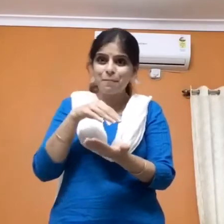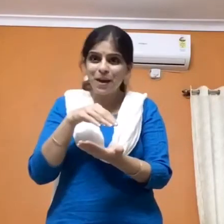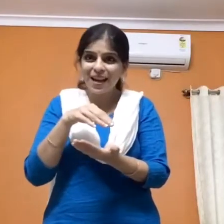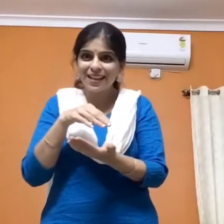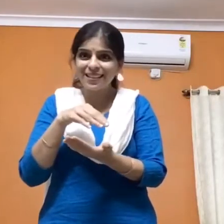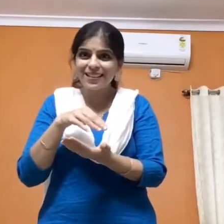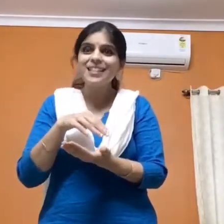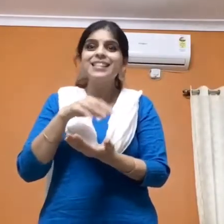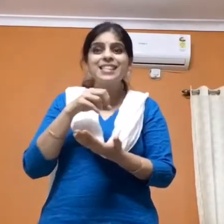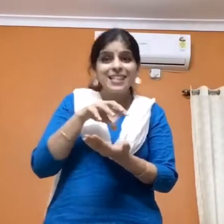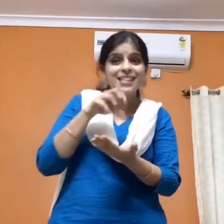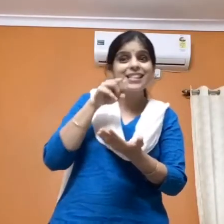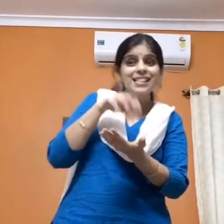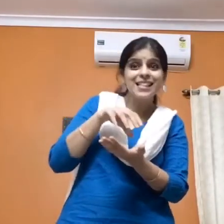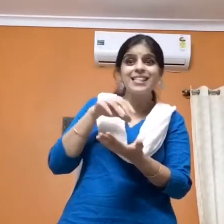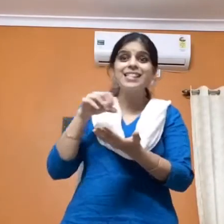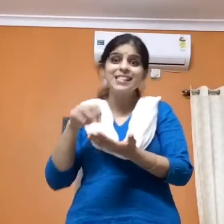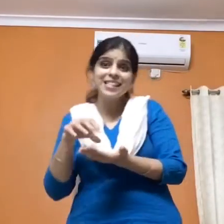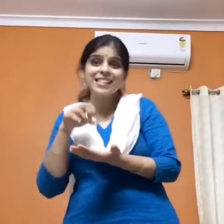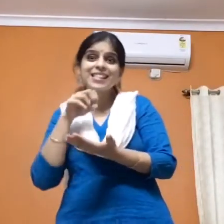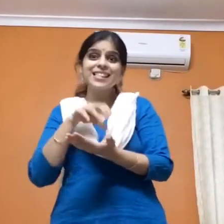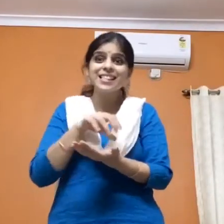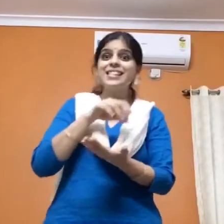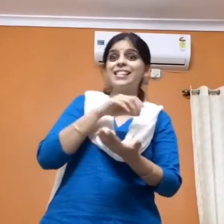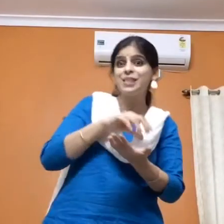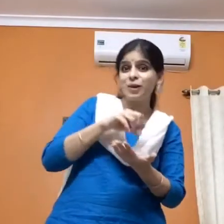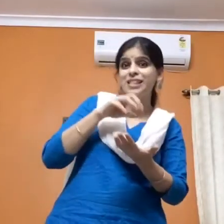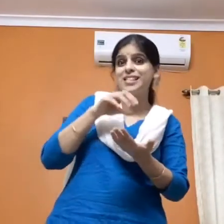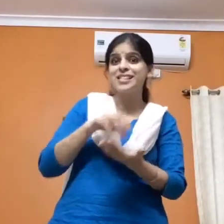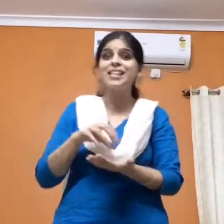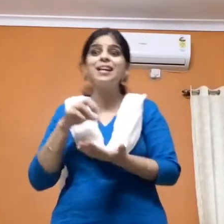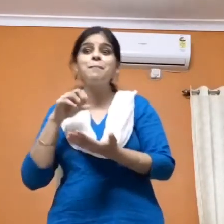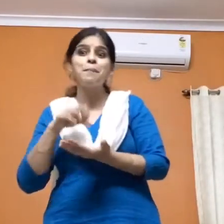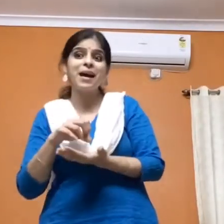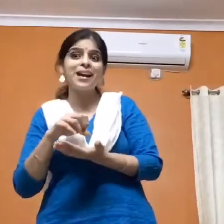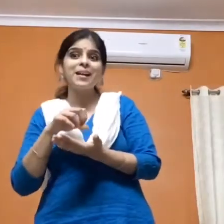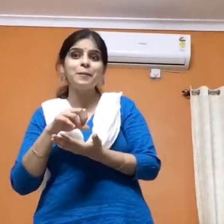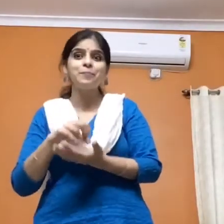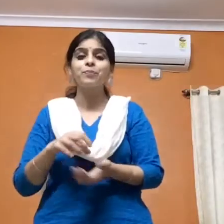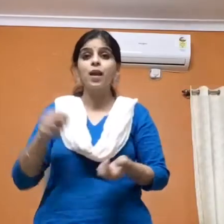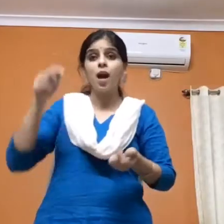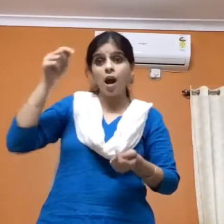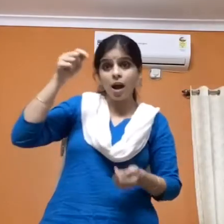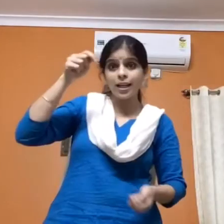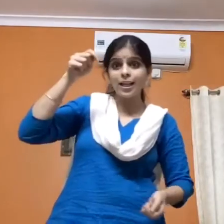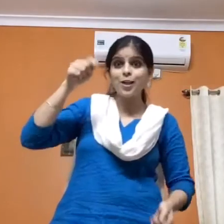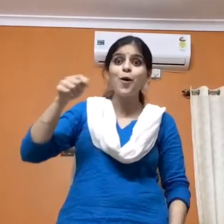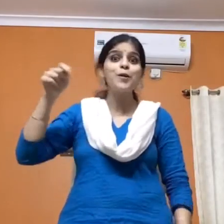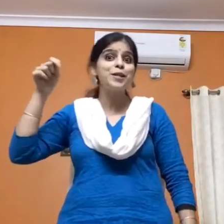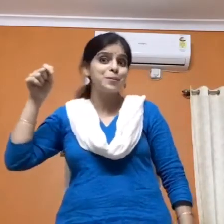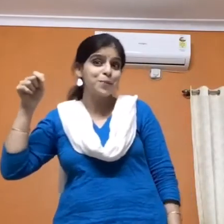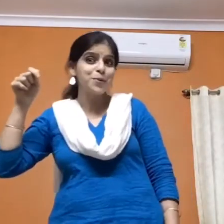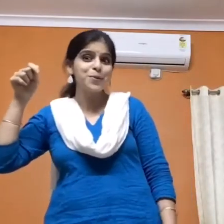pan. Sizzle, sizzle, sizzle, sizzle, sausages in a pan. Honey on a spoon,